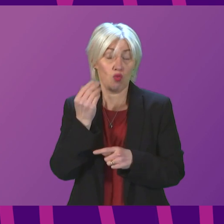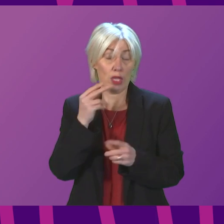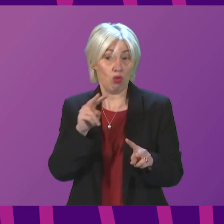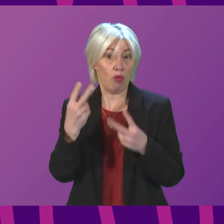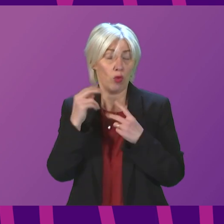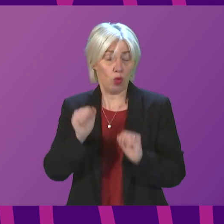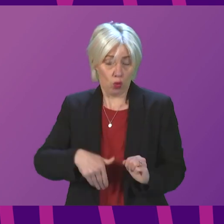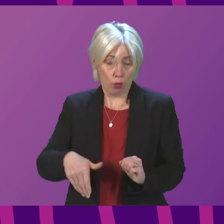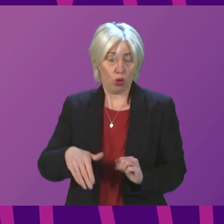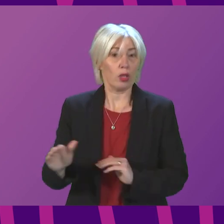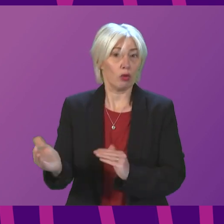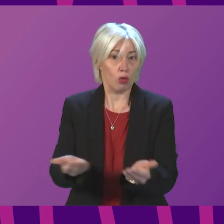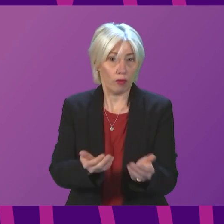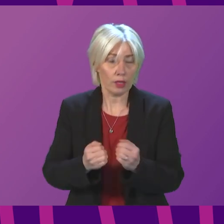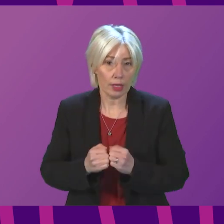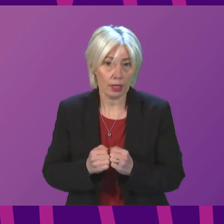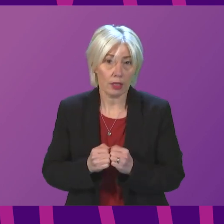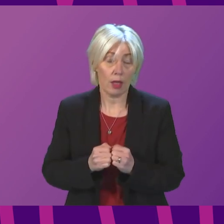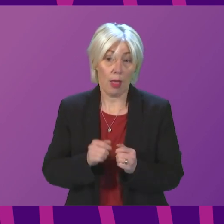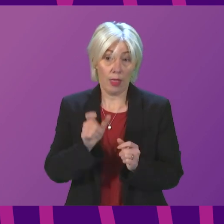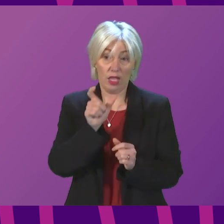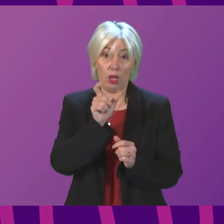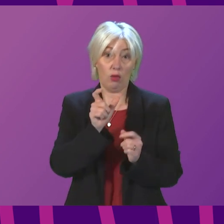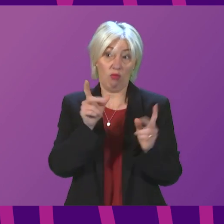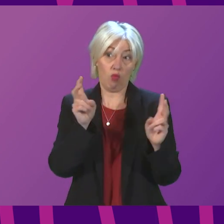maternity services. These are the words of a mum.